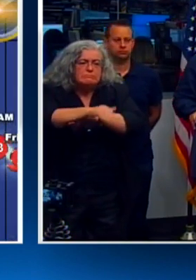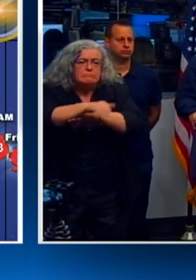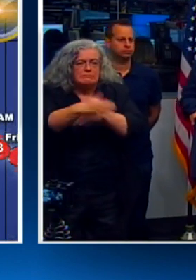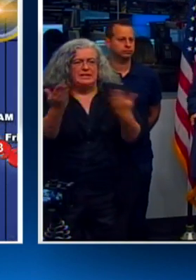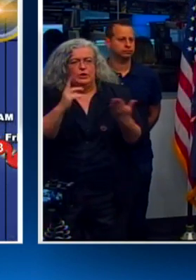Tallahassee. So thank you.